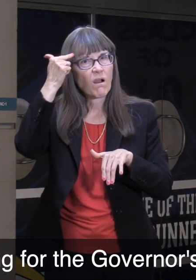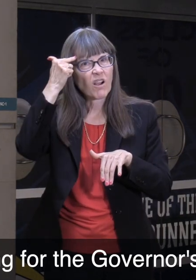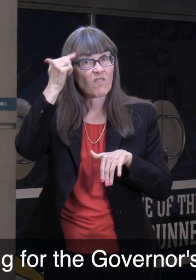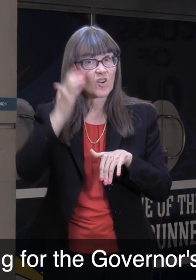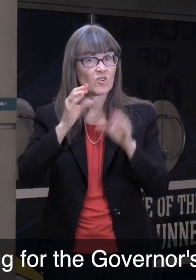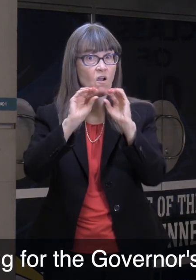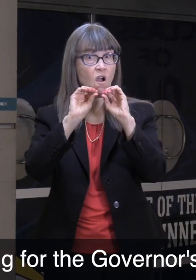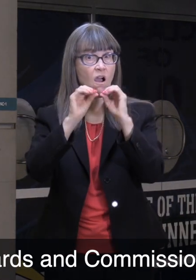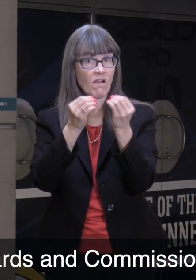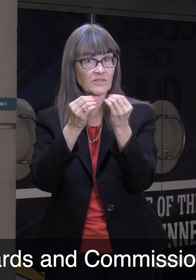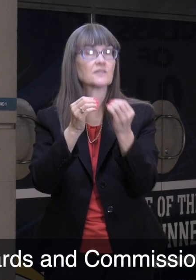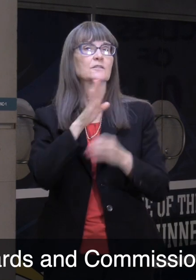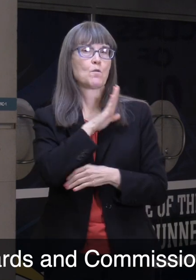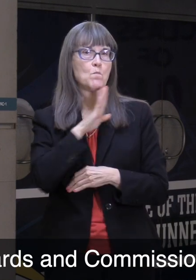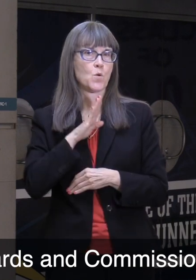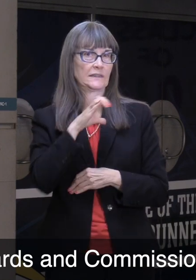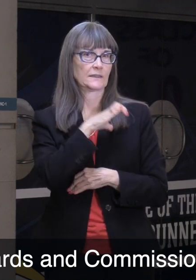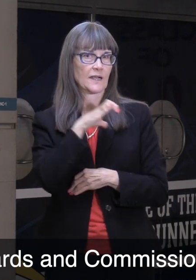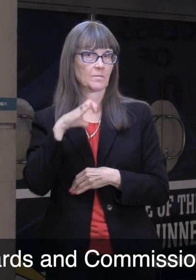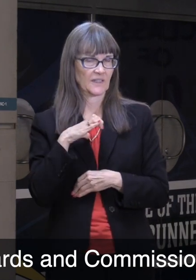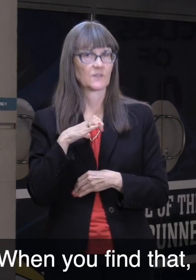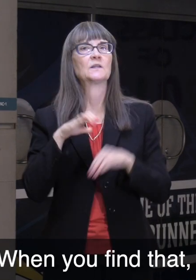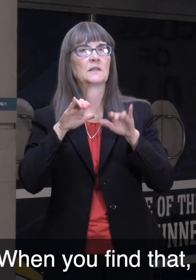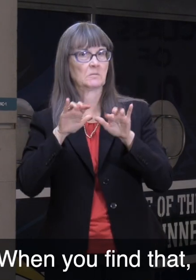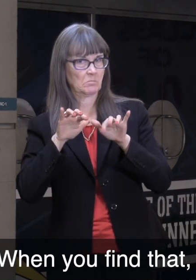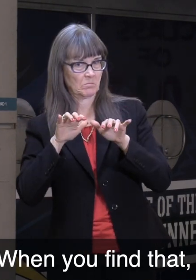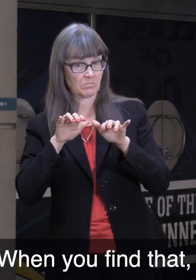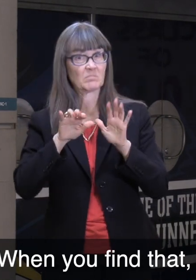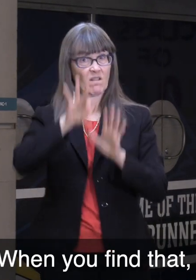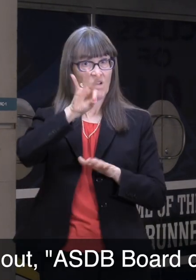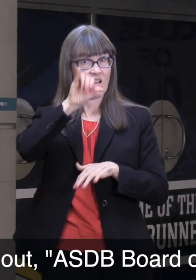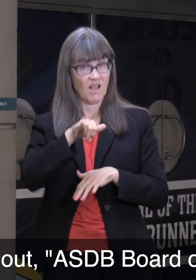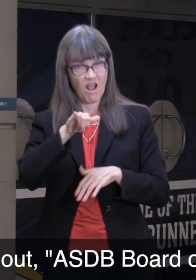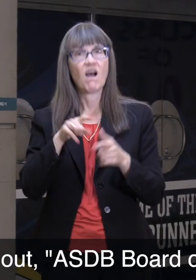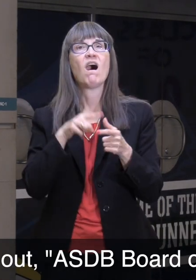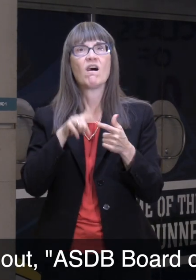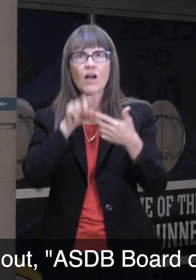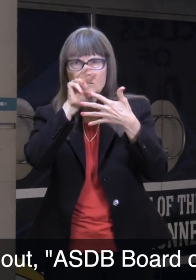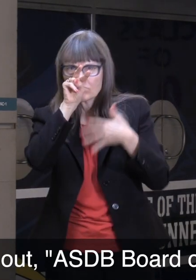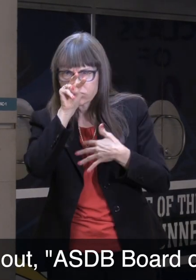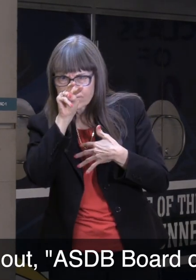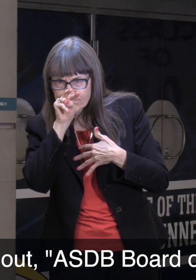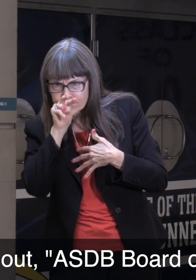Boards and Commissions. When you find that, then search out ASDB